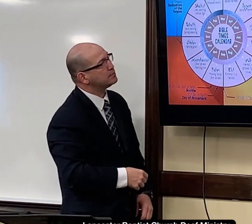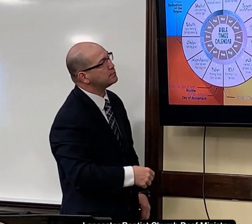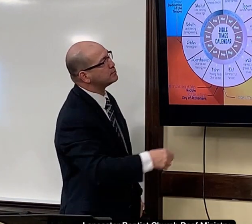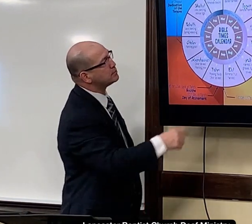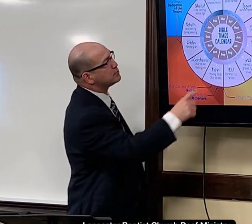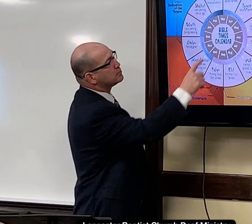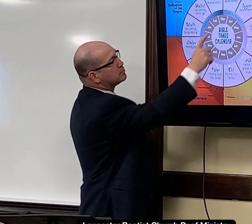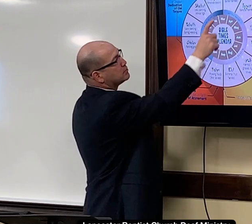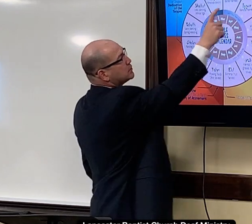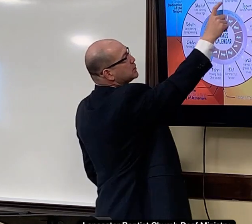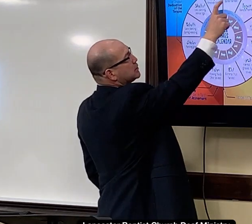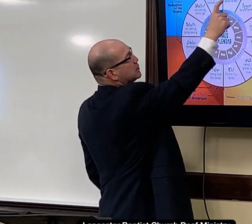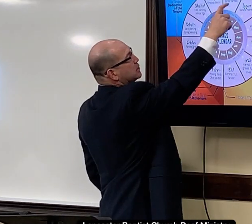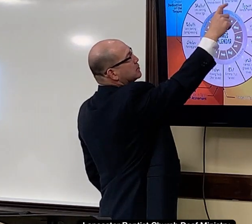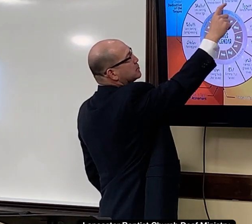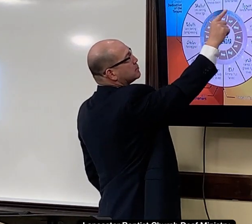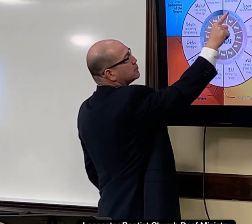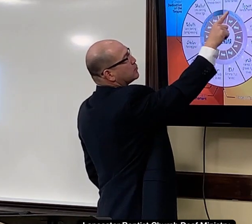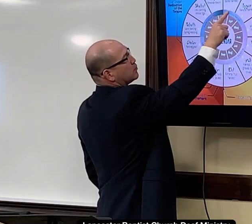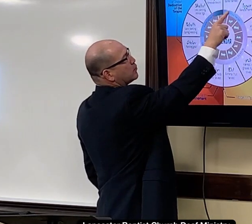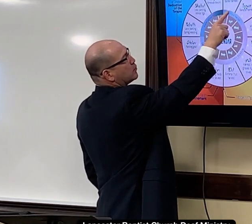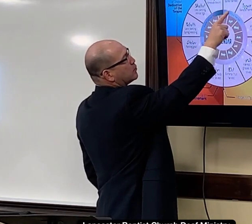in this one.